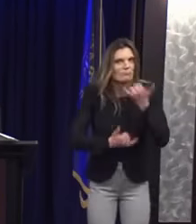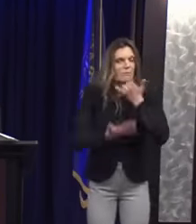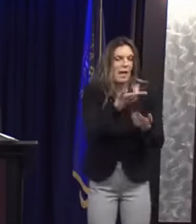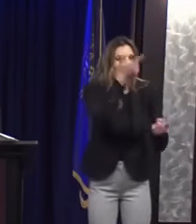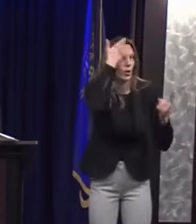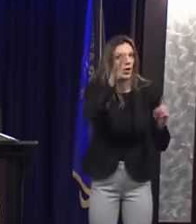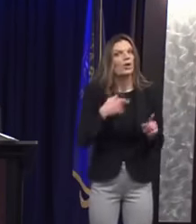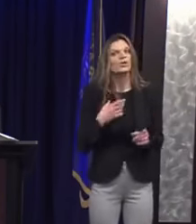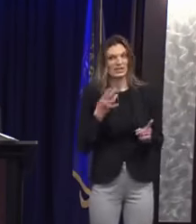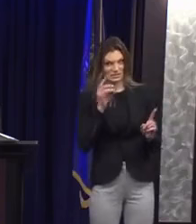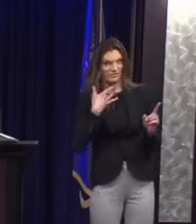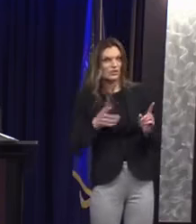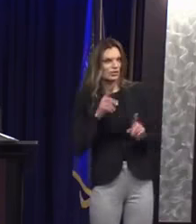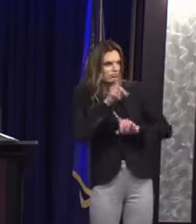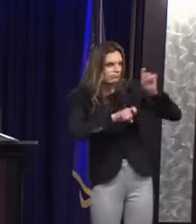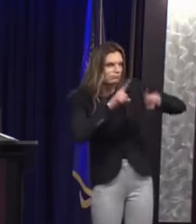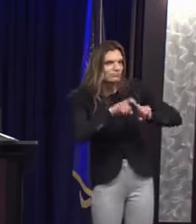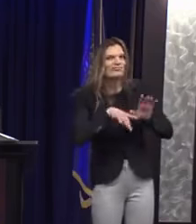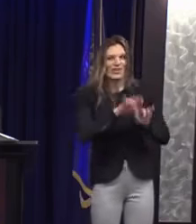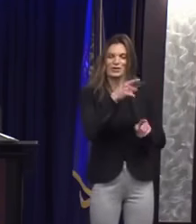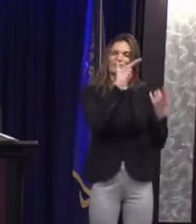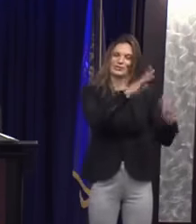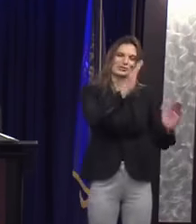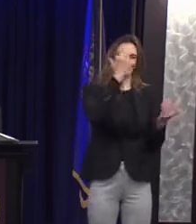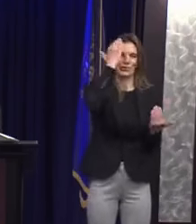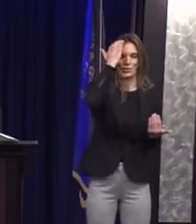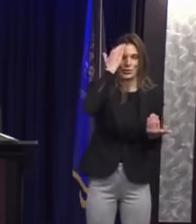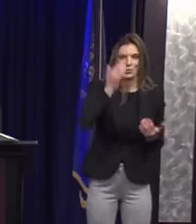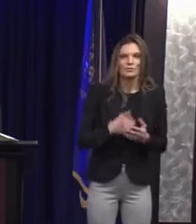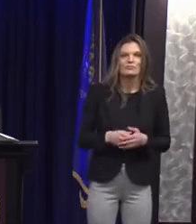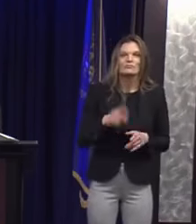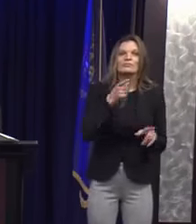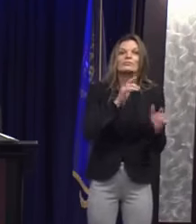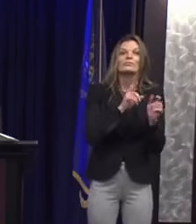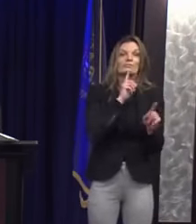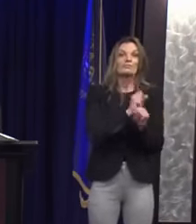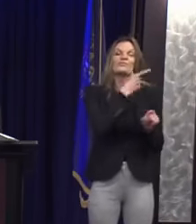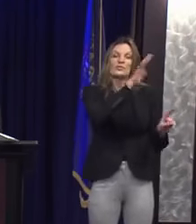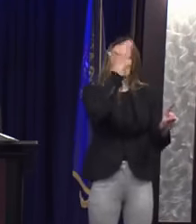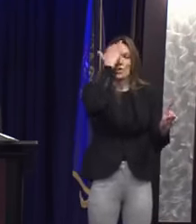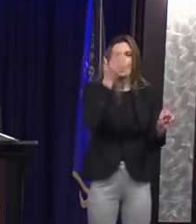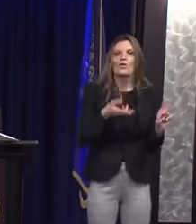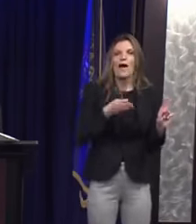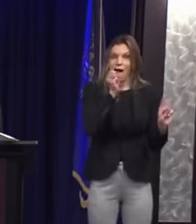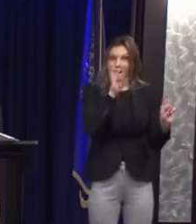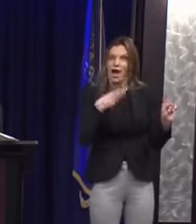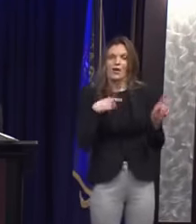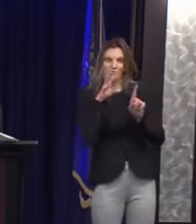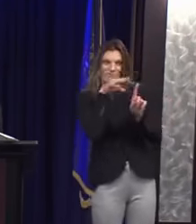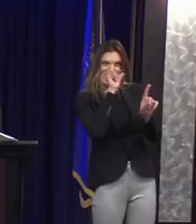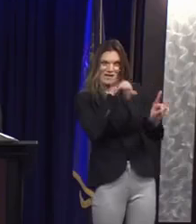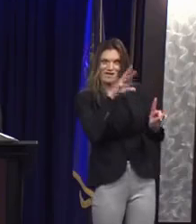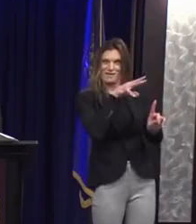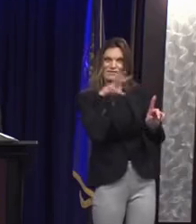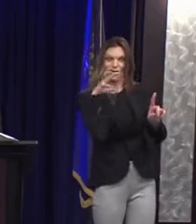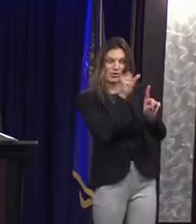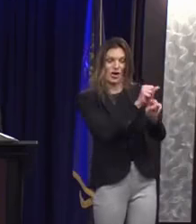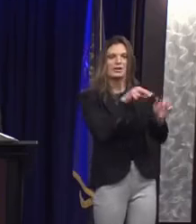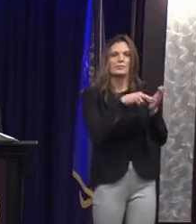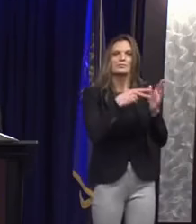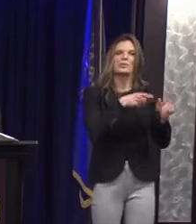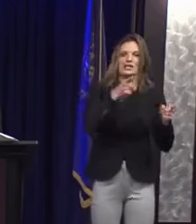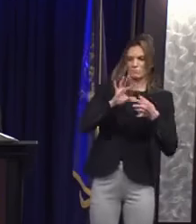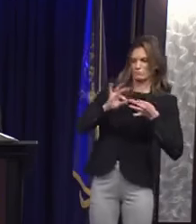skirt the rules as demonstrated by how he instructed circulators in nefarious ways. Now, while the